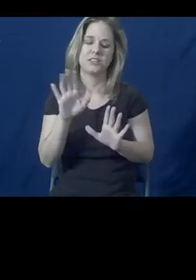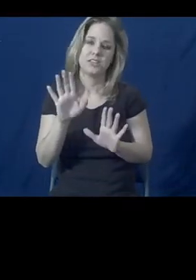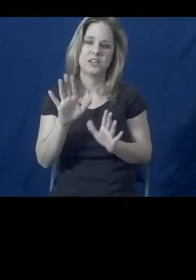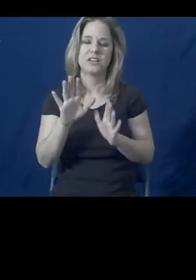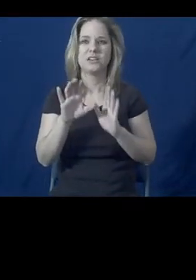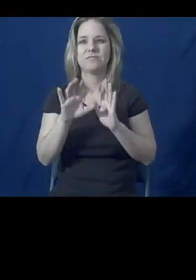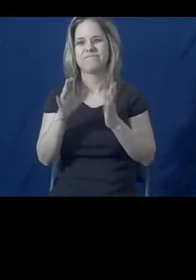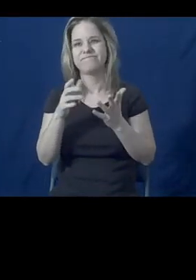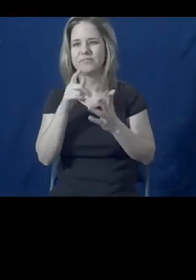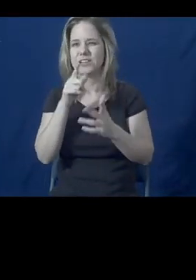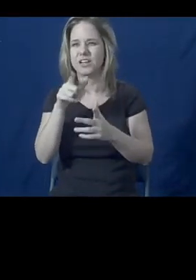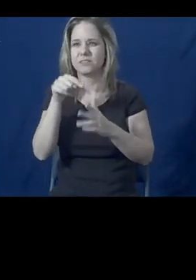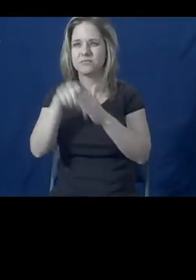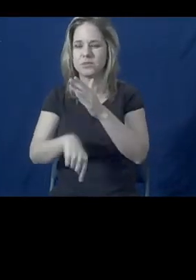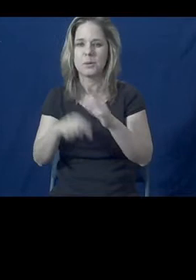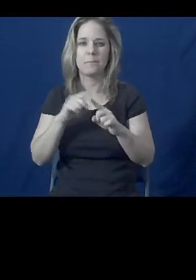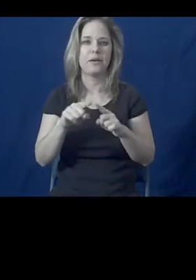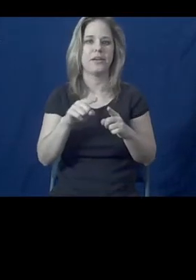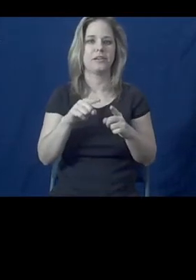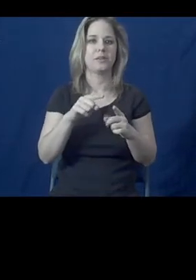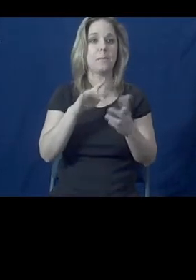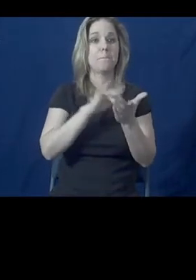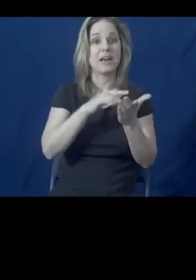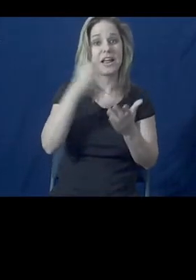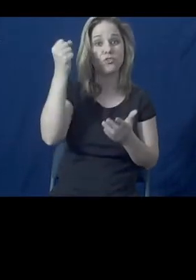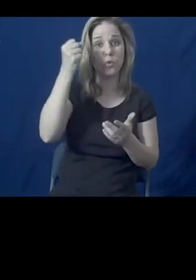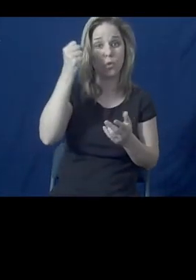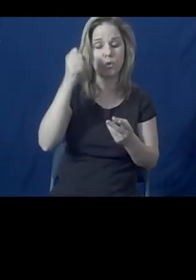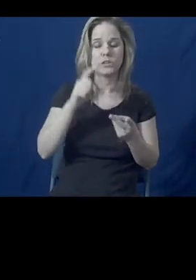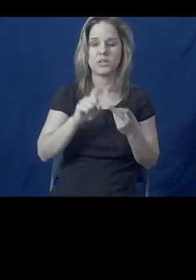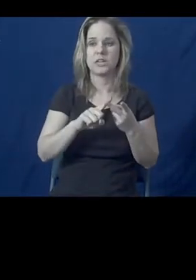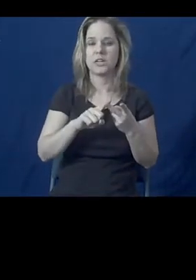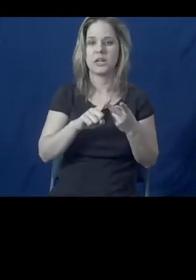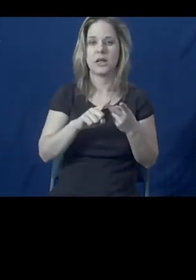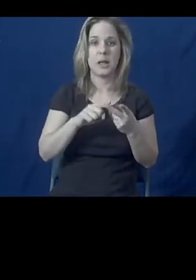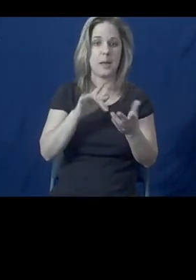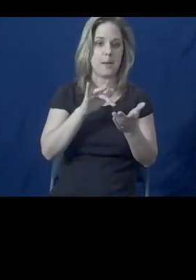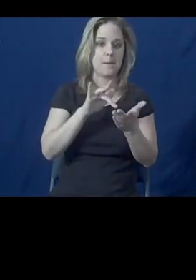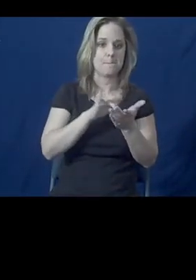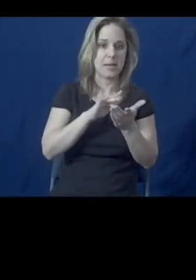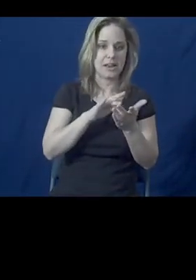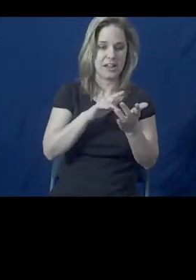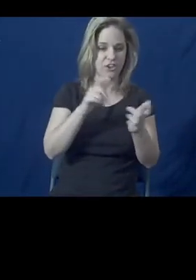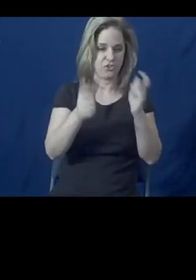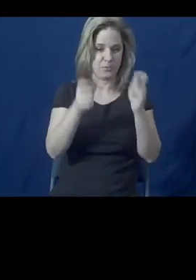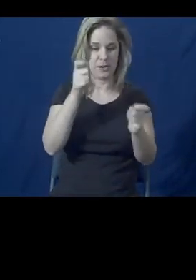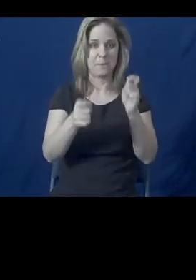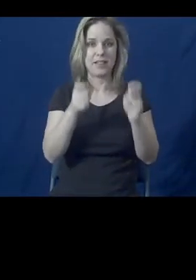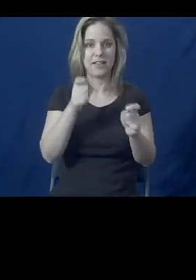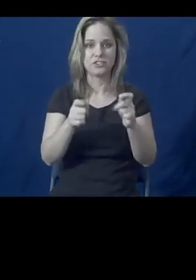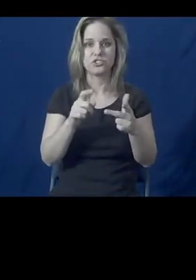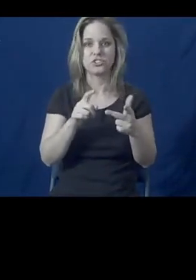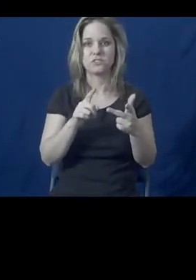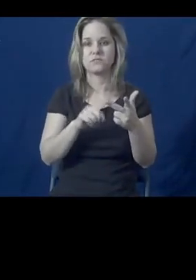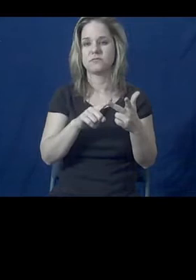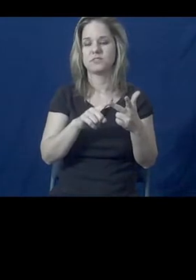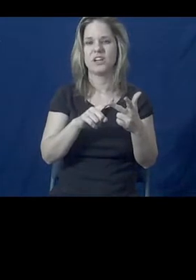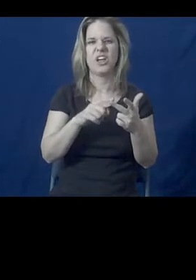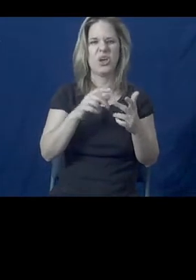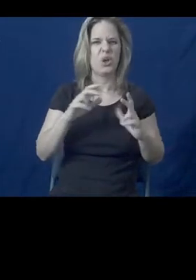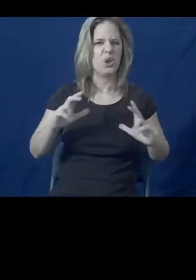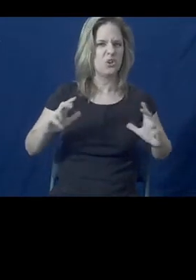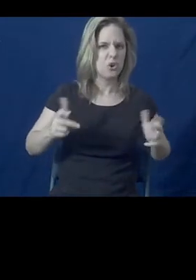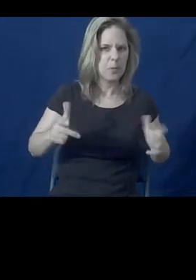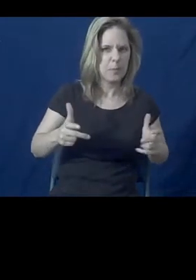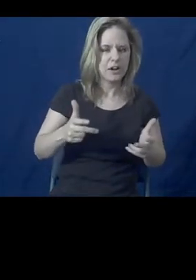but things like withholding of medication, manipulation of medication, withholding of durable medical